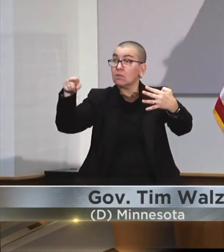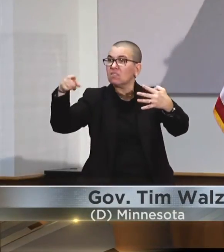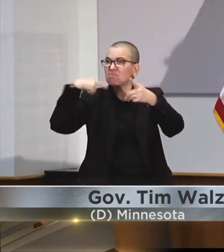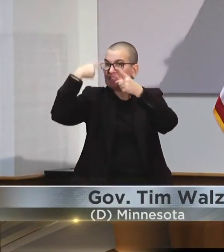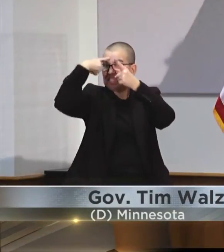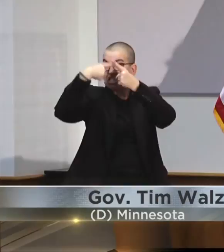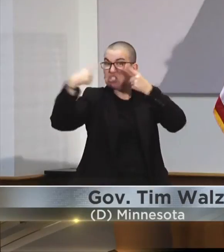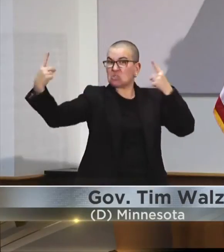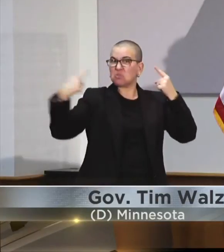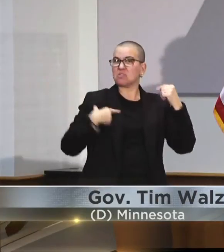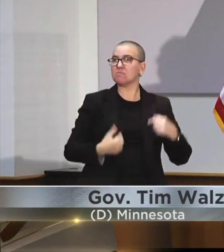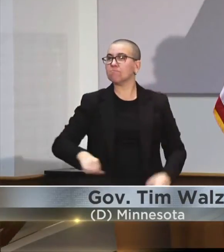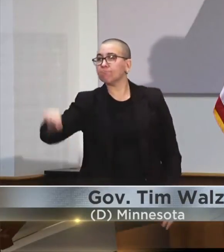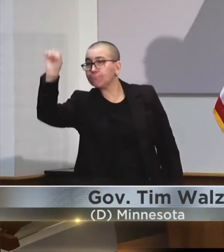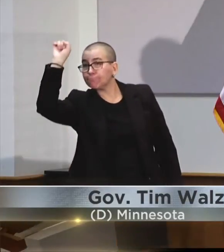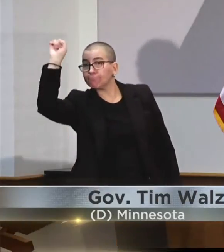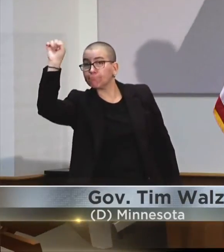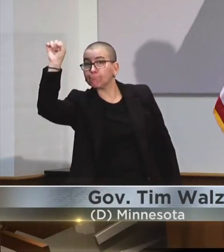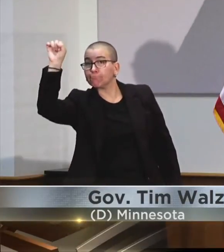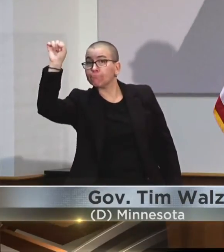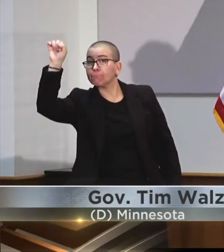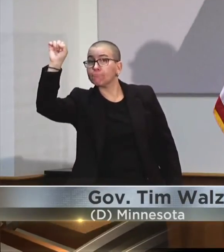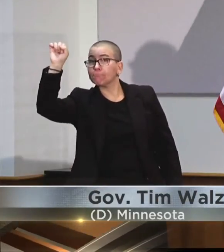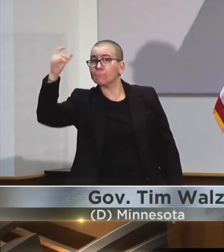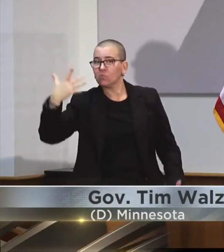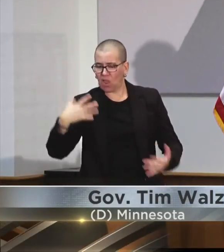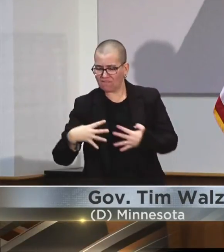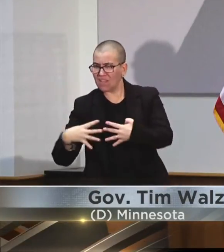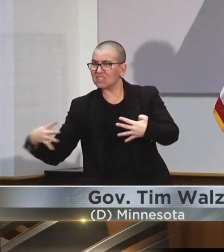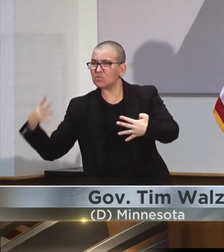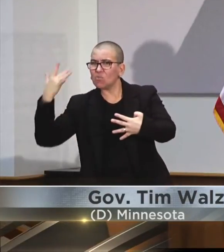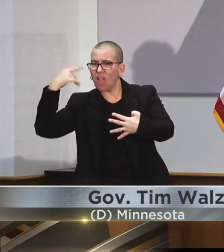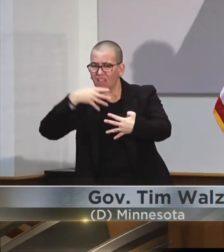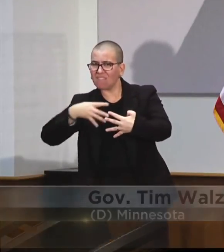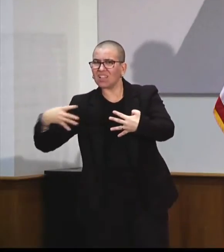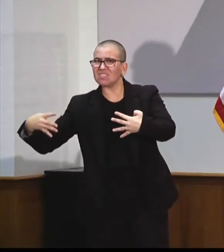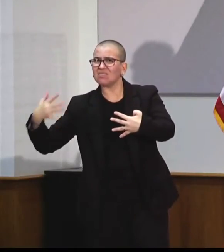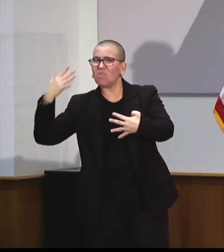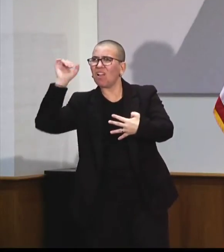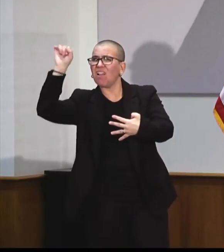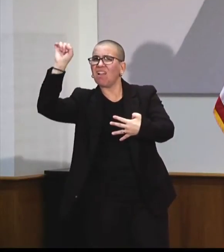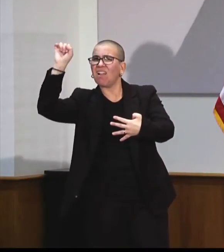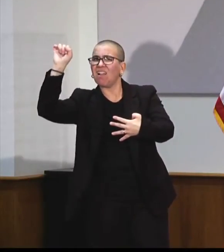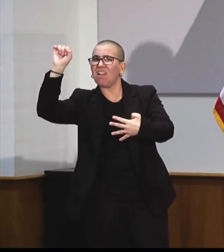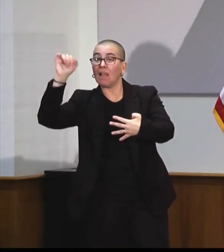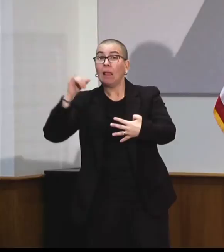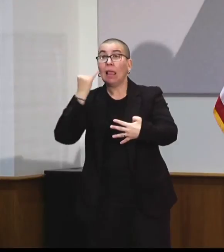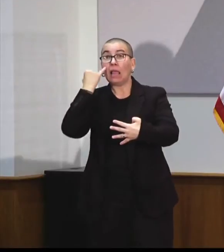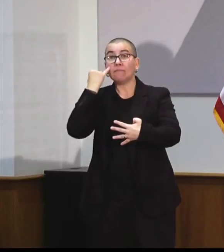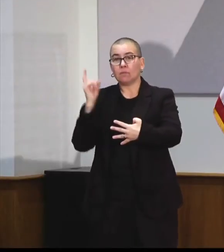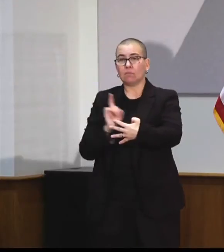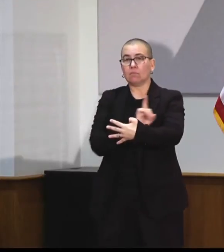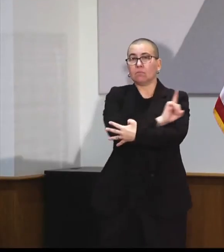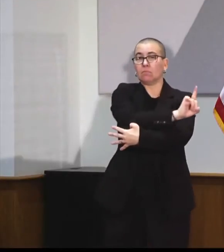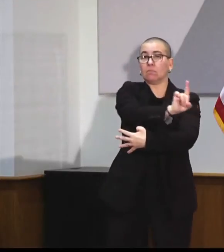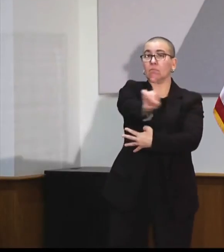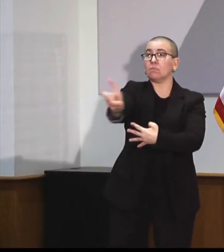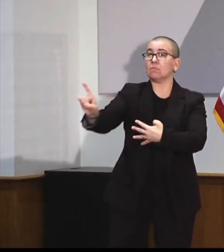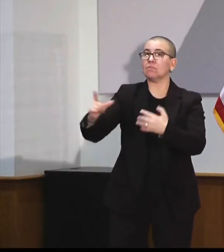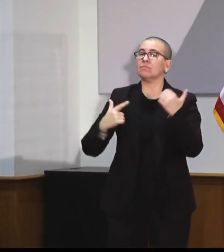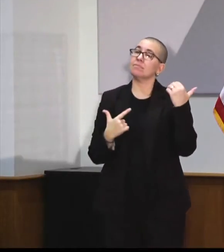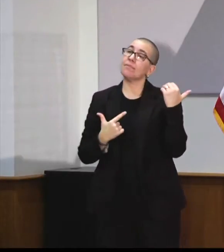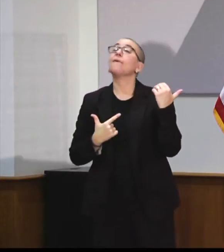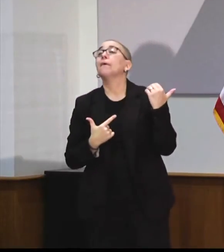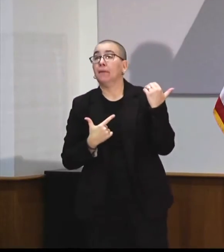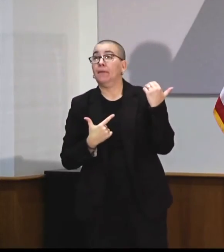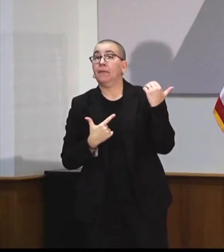do. They talk and get this out. You may not even be happy about it. You walk over there carrying an AR-15. The situation is different and the conversation